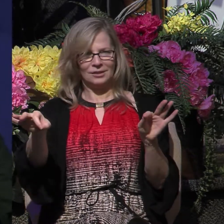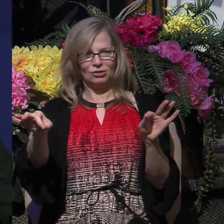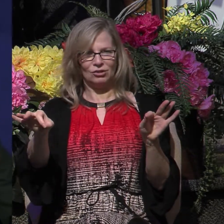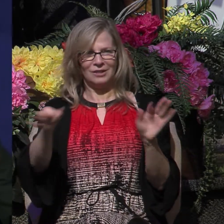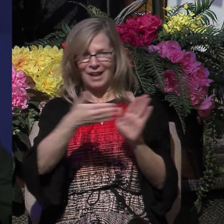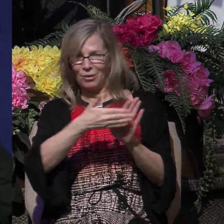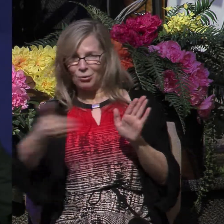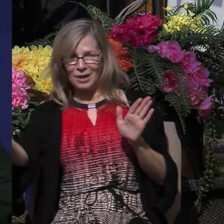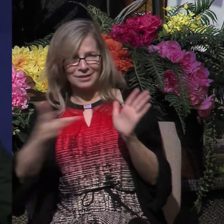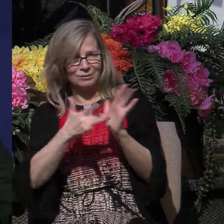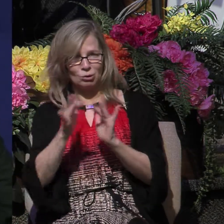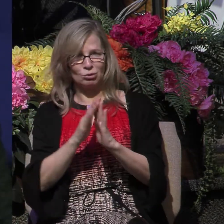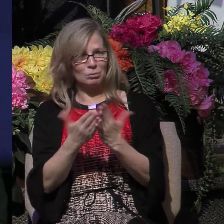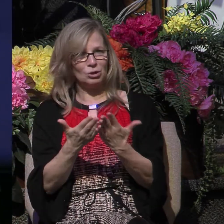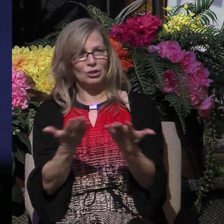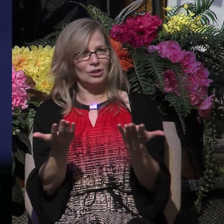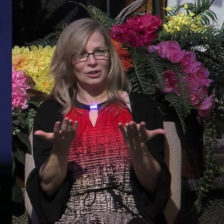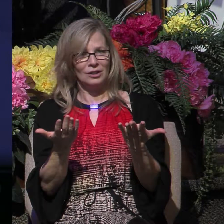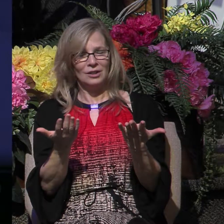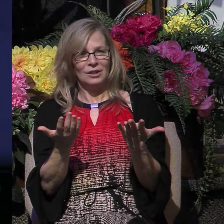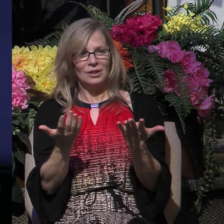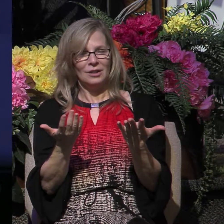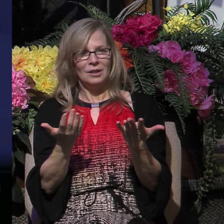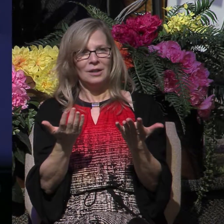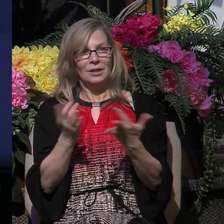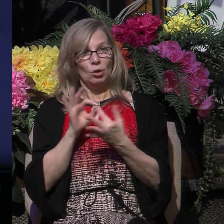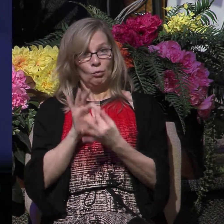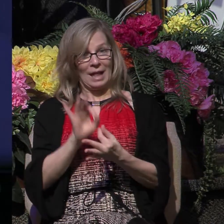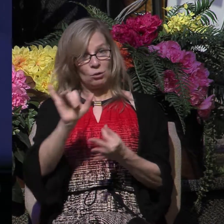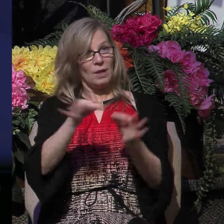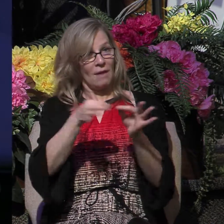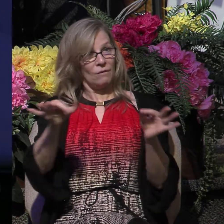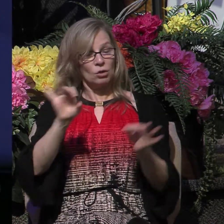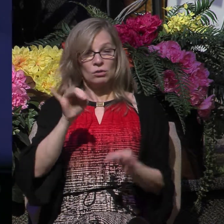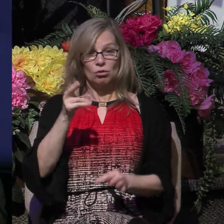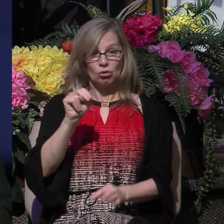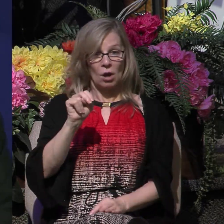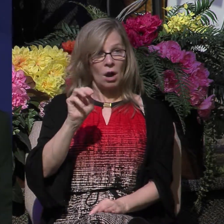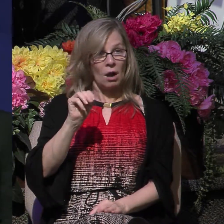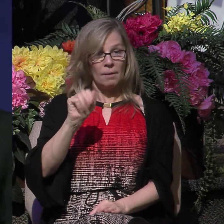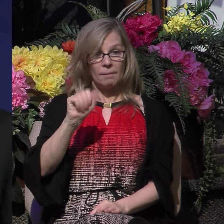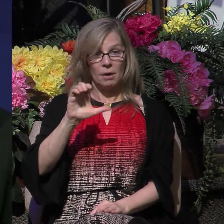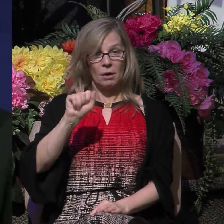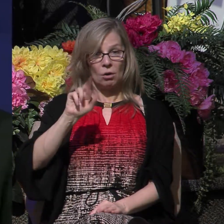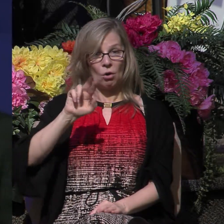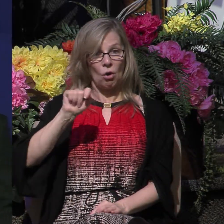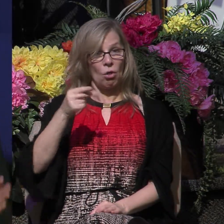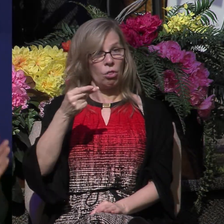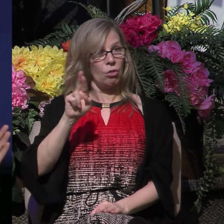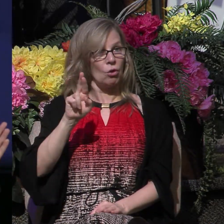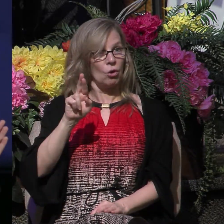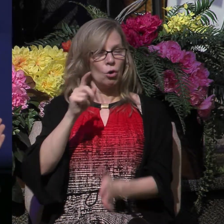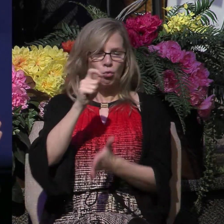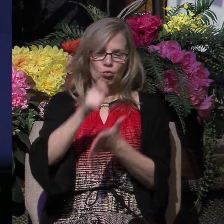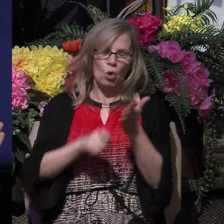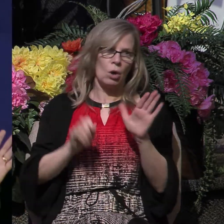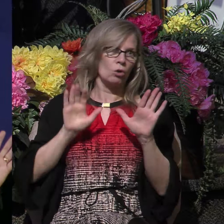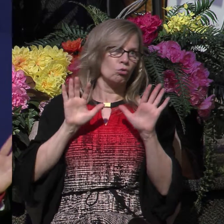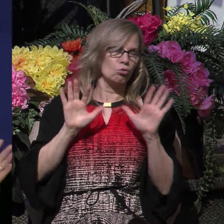of Scripture. Concerning the context of this verse, John MacArthur has written in his book, a really great book. If you don't have it, I'd